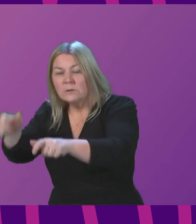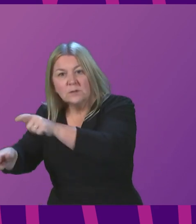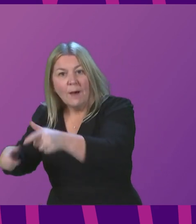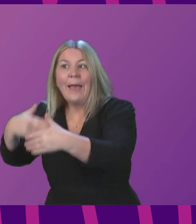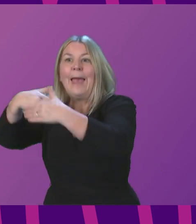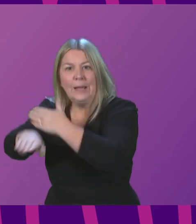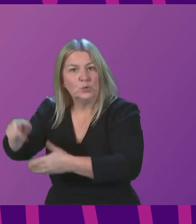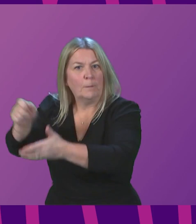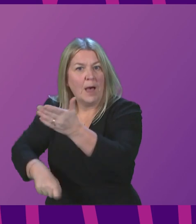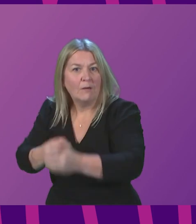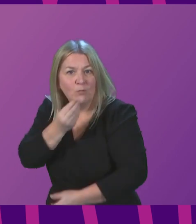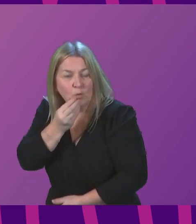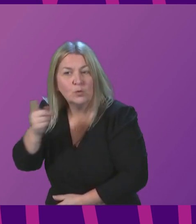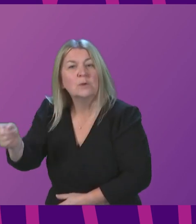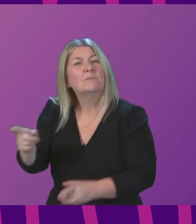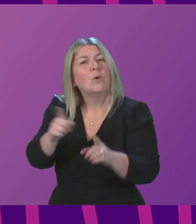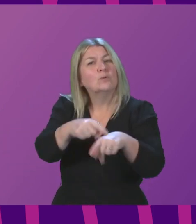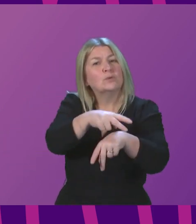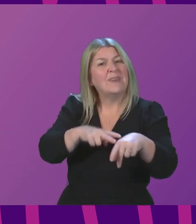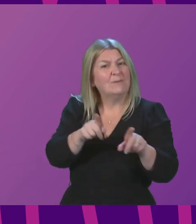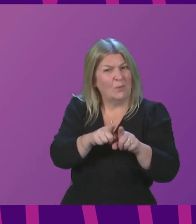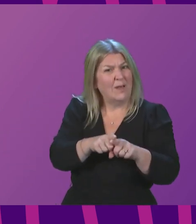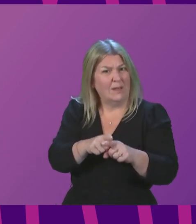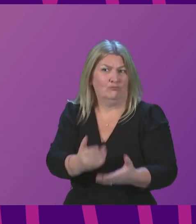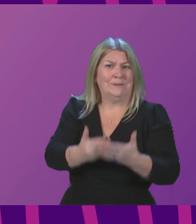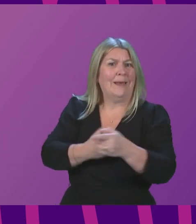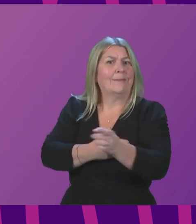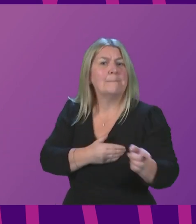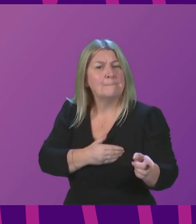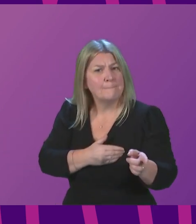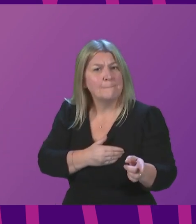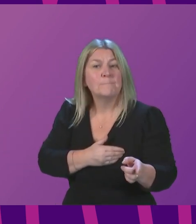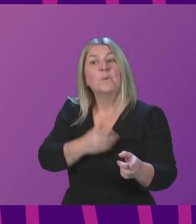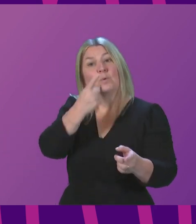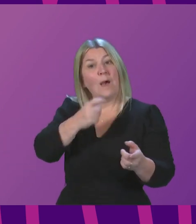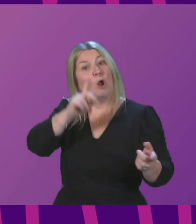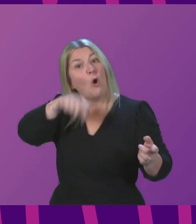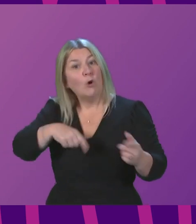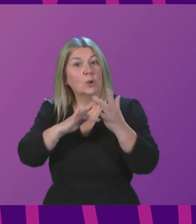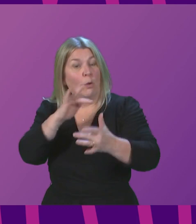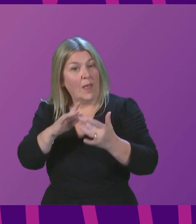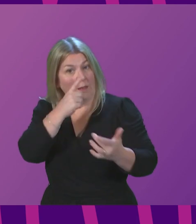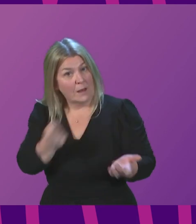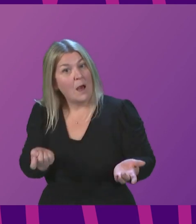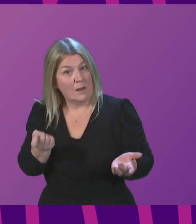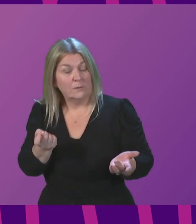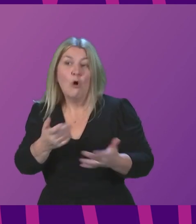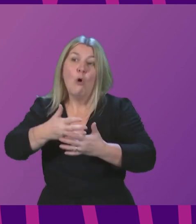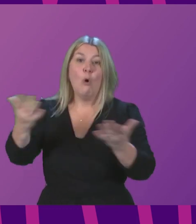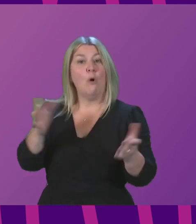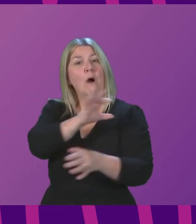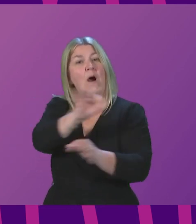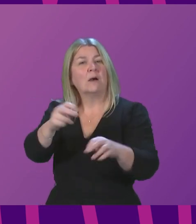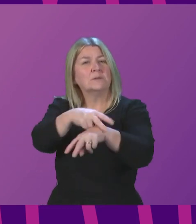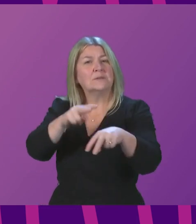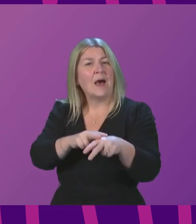Tuesday the workplace testing scheme so employers can order tests direct and support their employers to test regularly. It is really